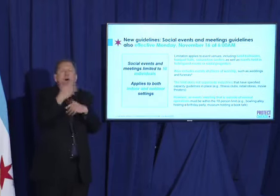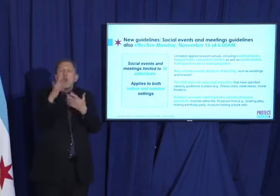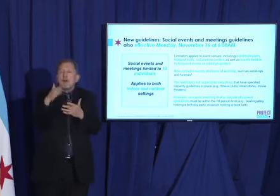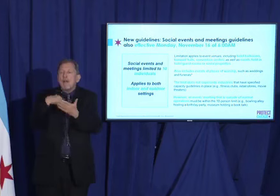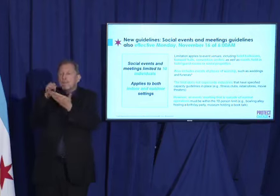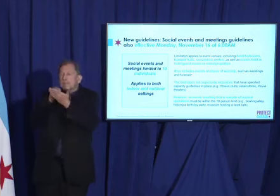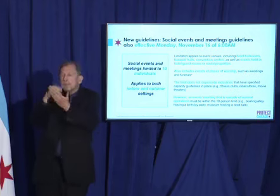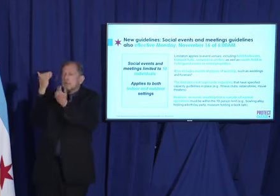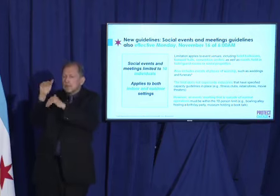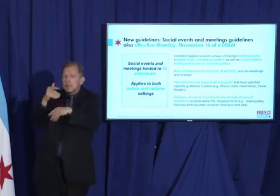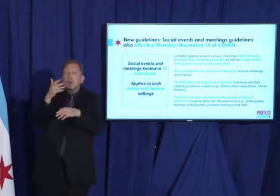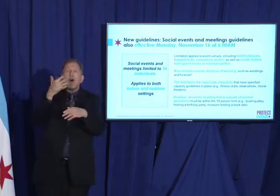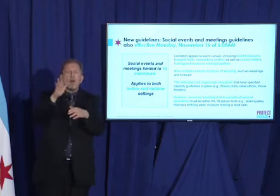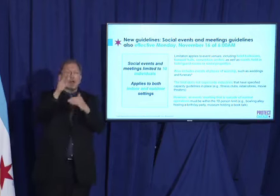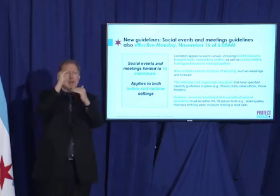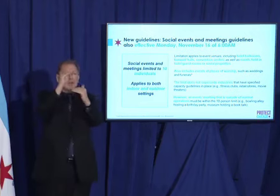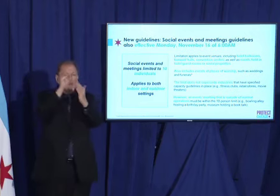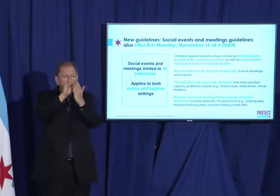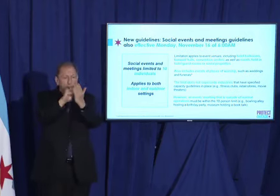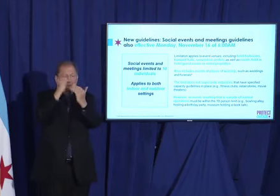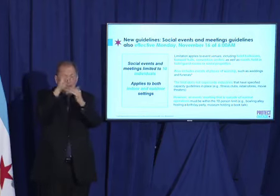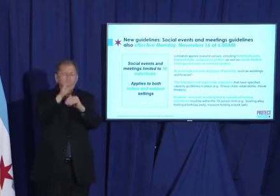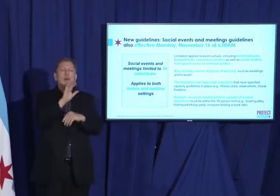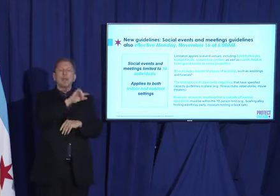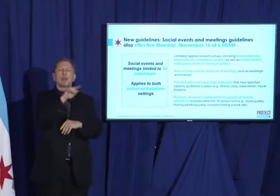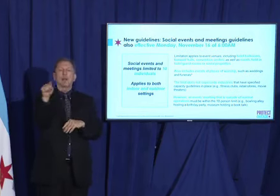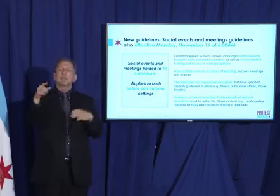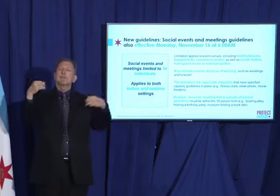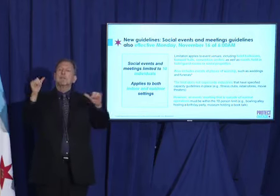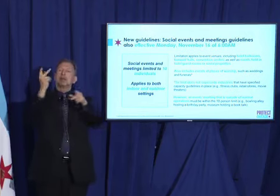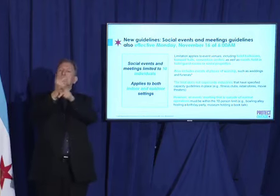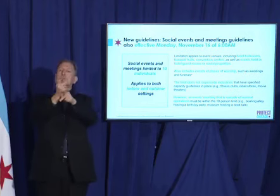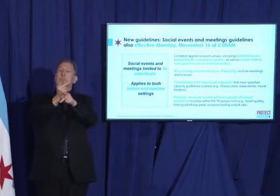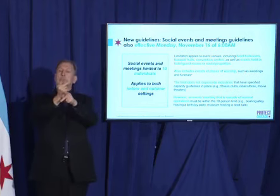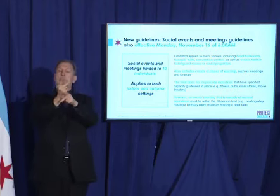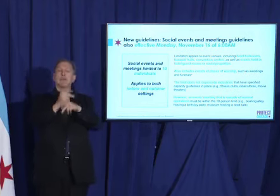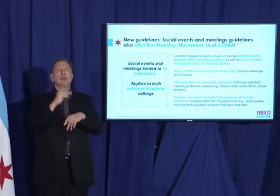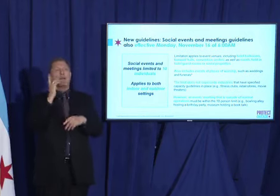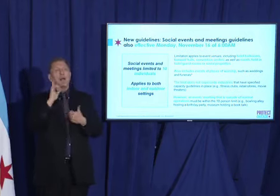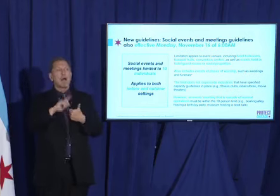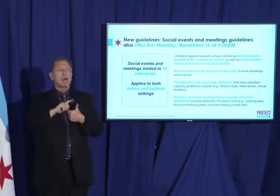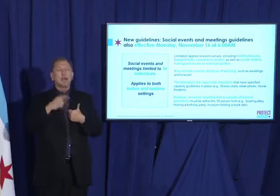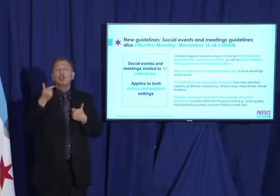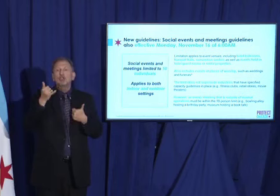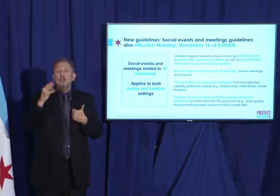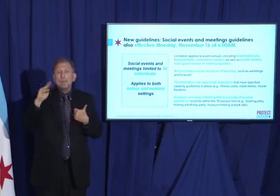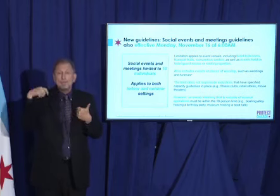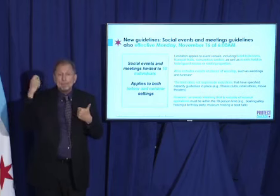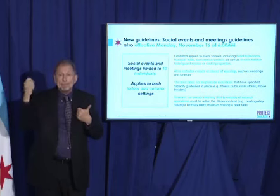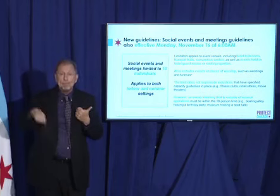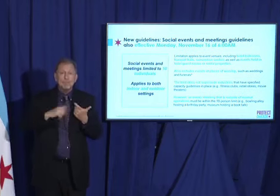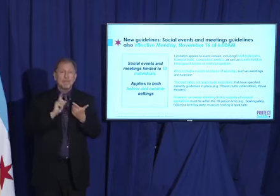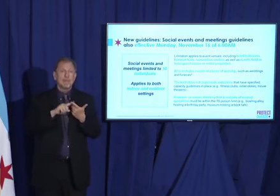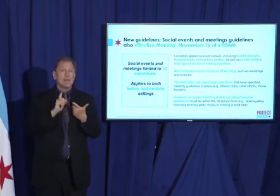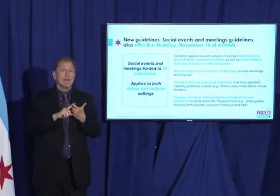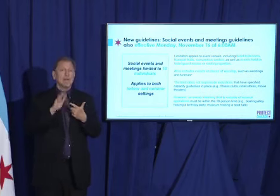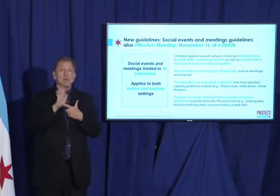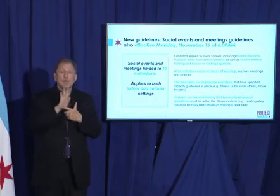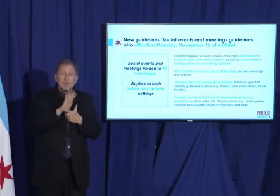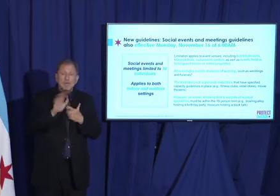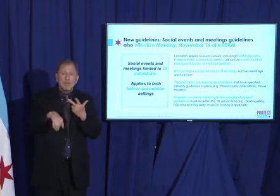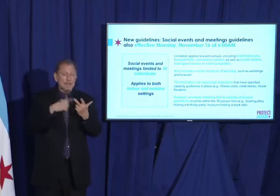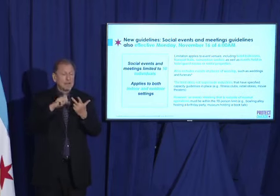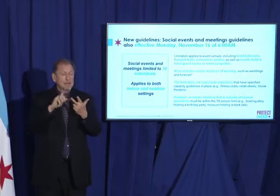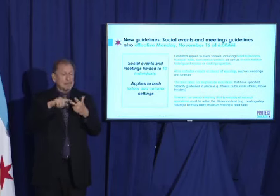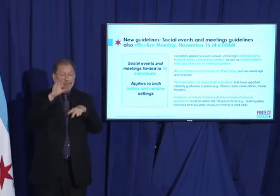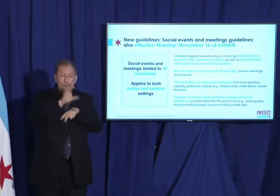specified capacity guidelines that are in place, such as for fitness clubs, retail stores, movie theaters, and houses of